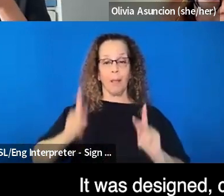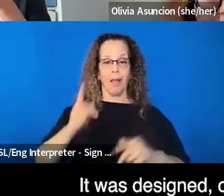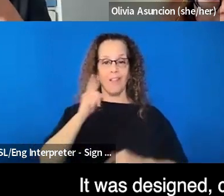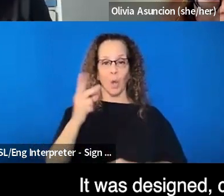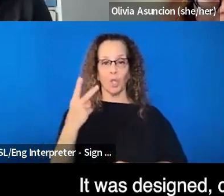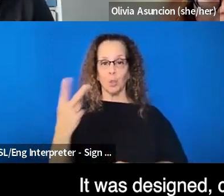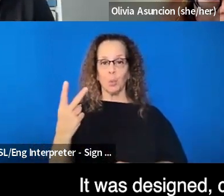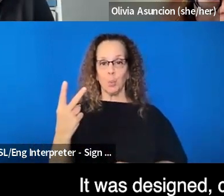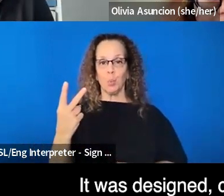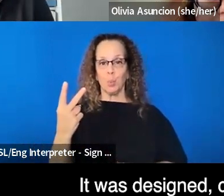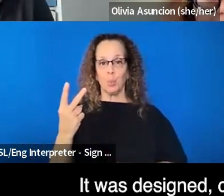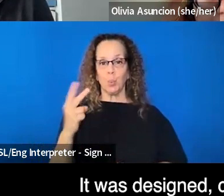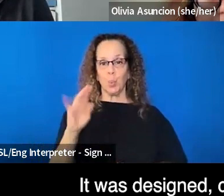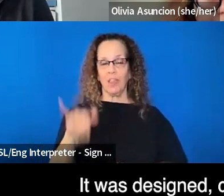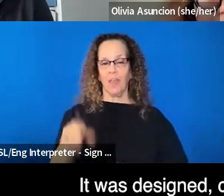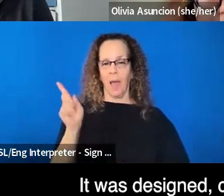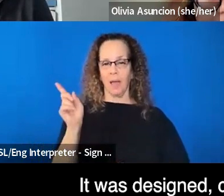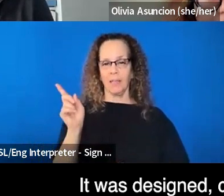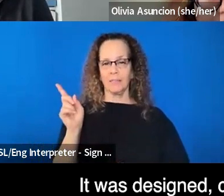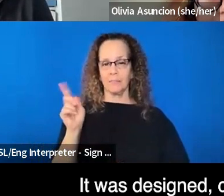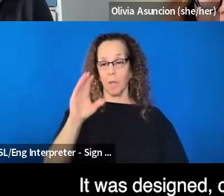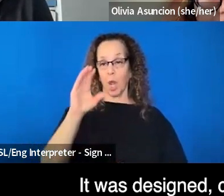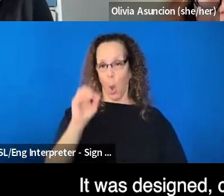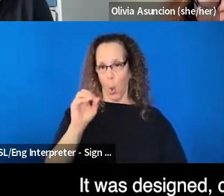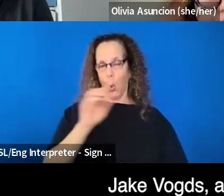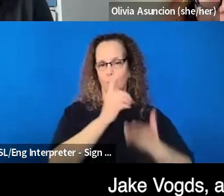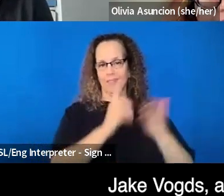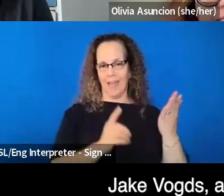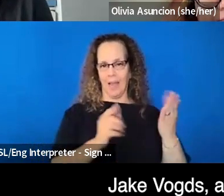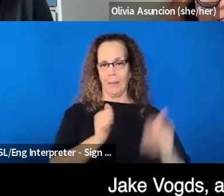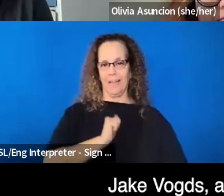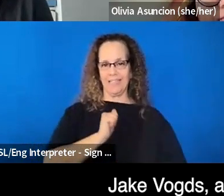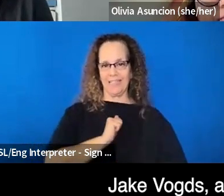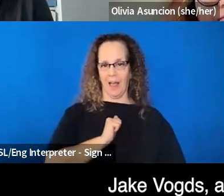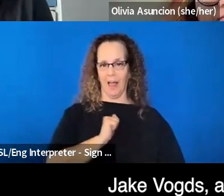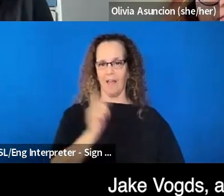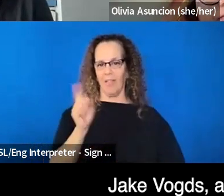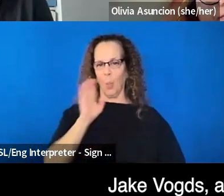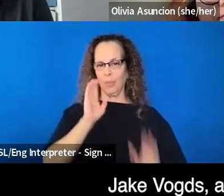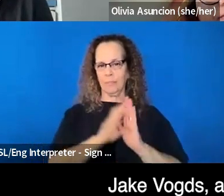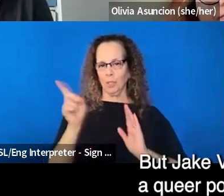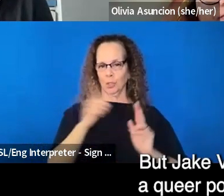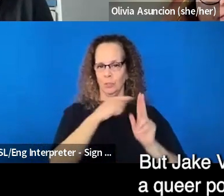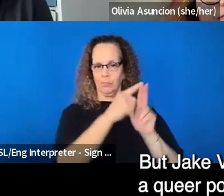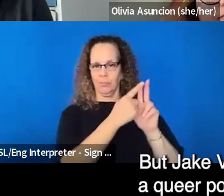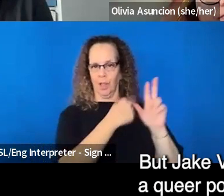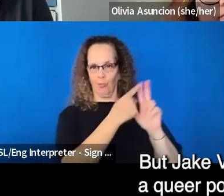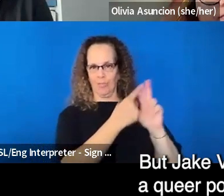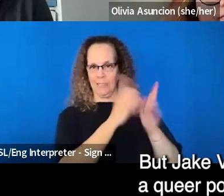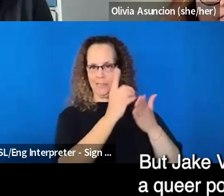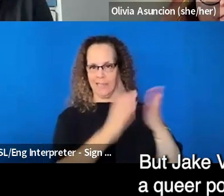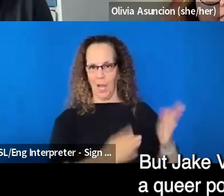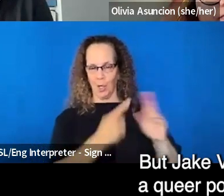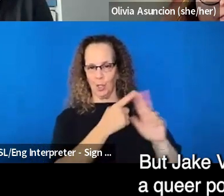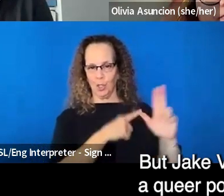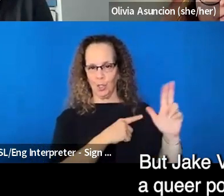collections. It was designed, co-designed by me, Jake Vogues and Compton Q. Um, but Jake